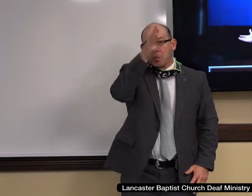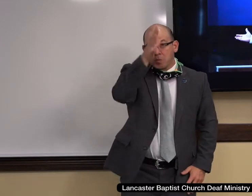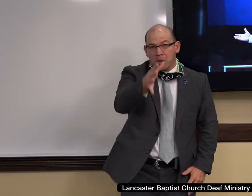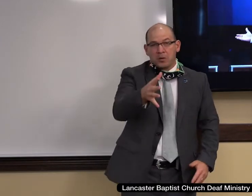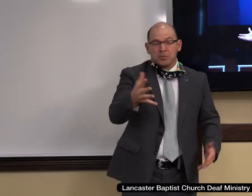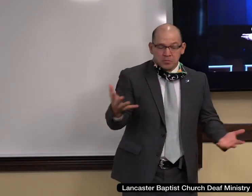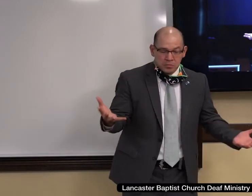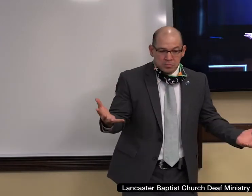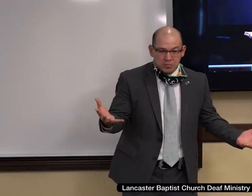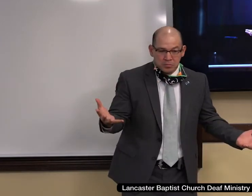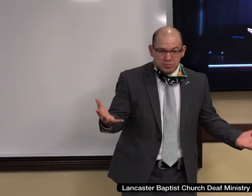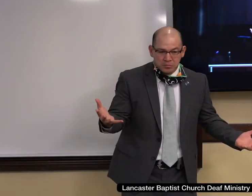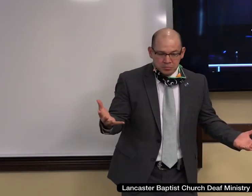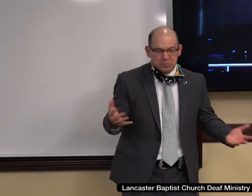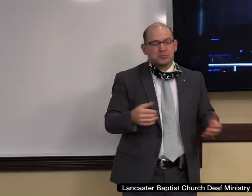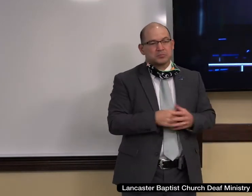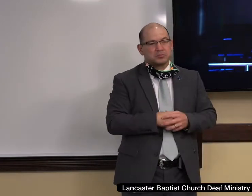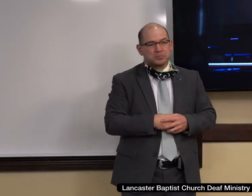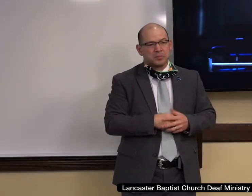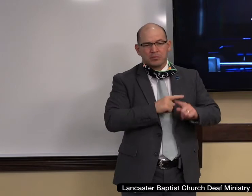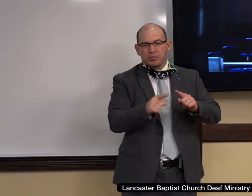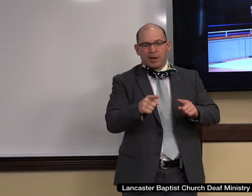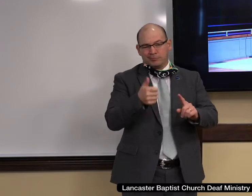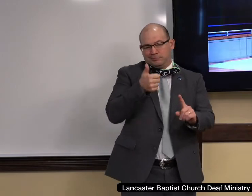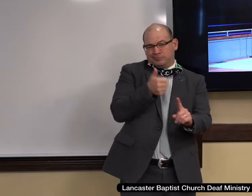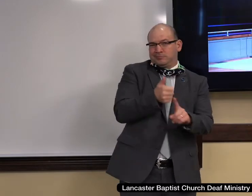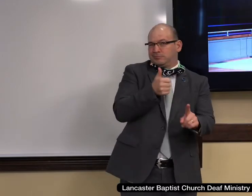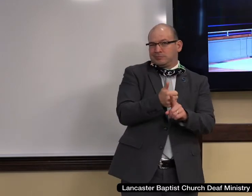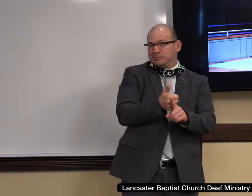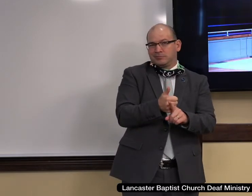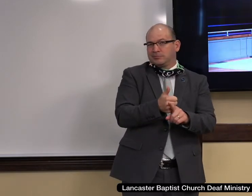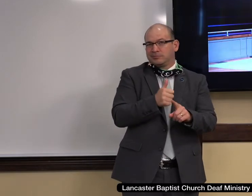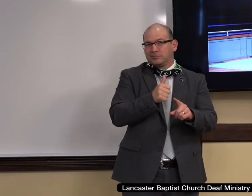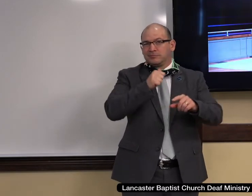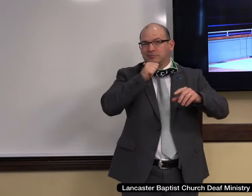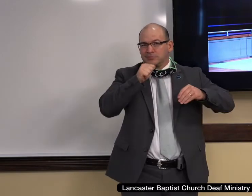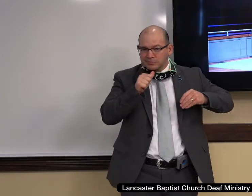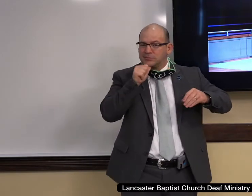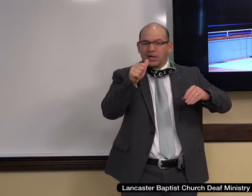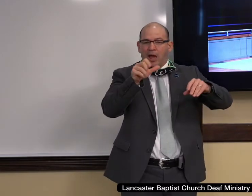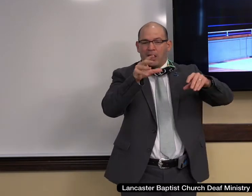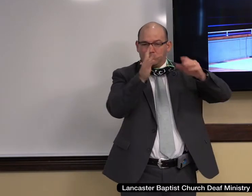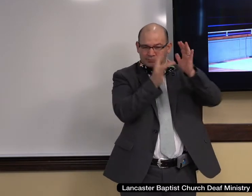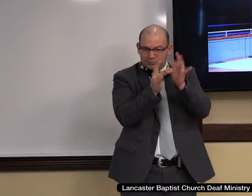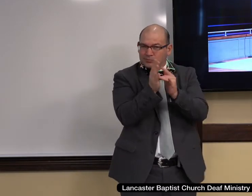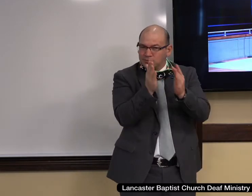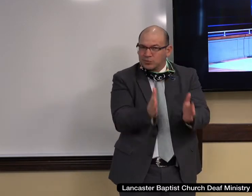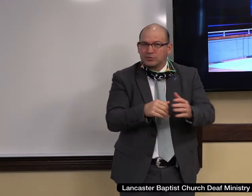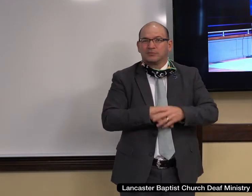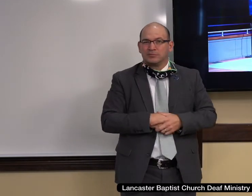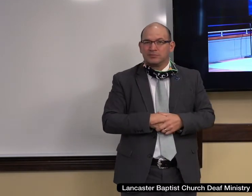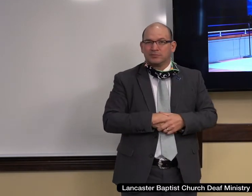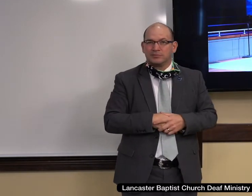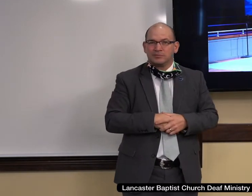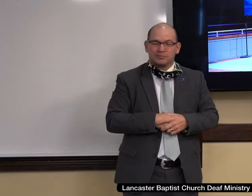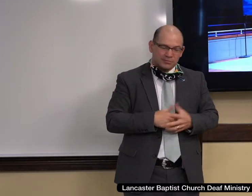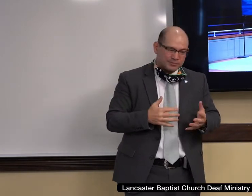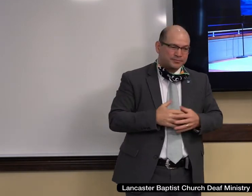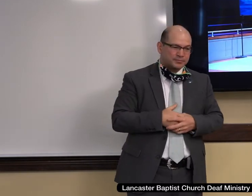thing. It's sort of like casserole and, and a grandma and you know, all of that, you know, you've heard the story about